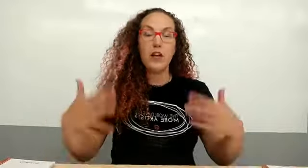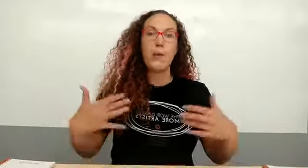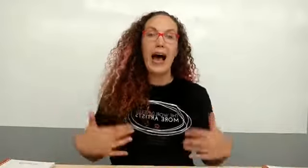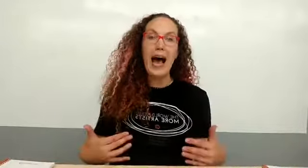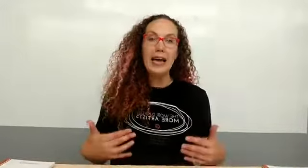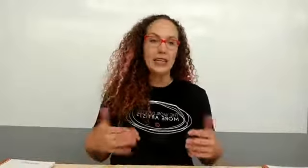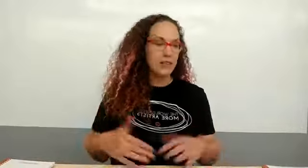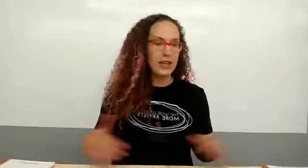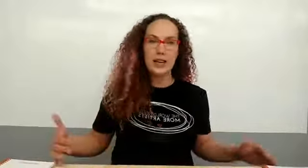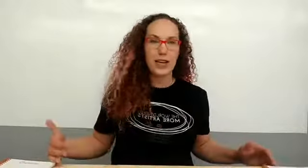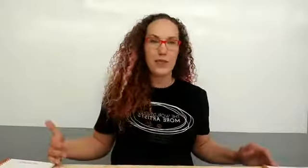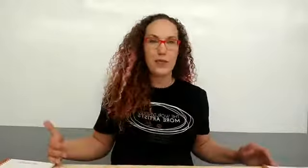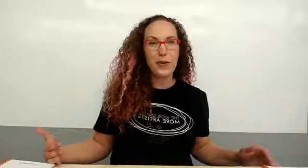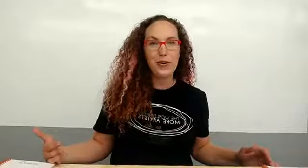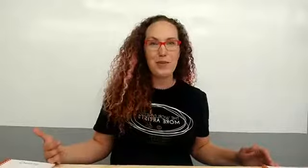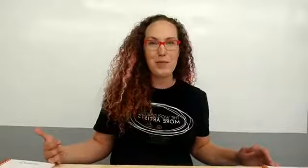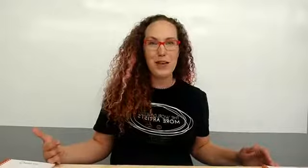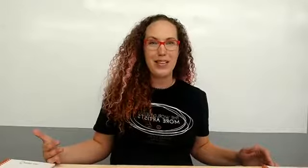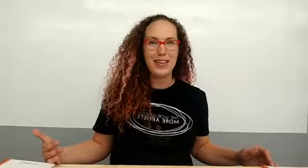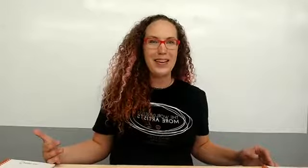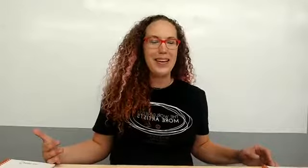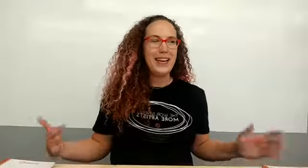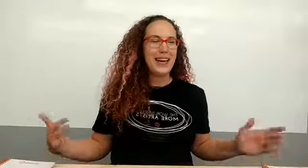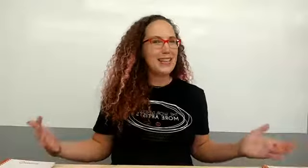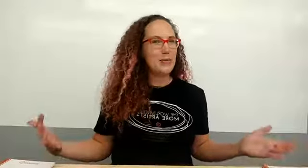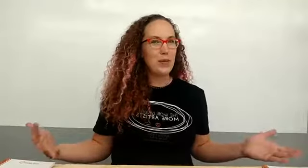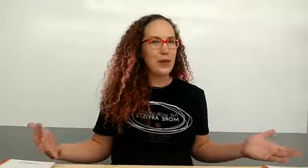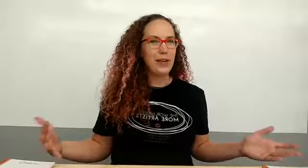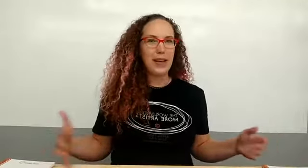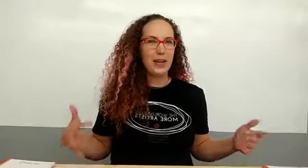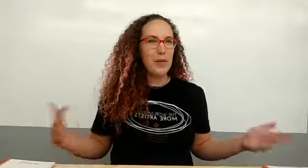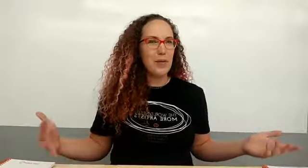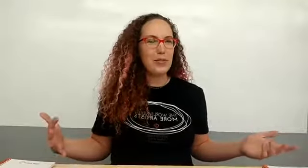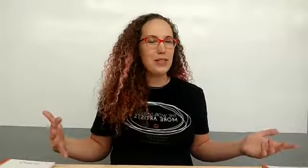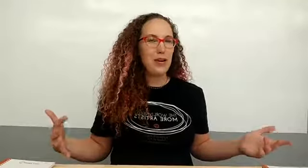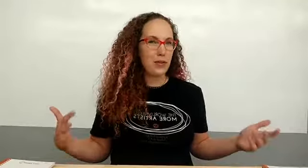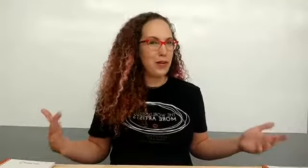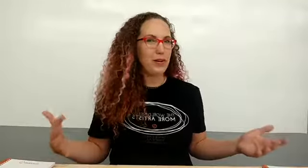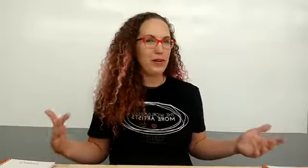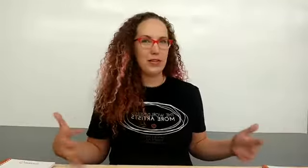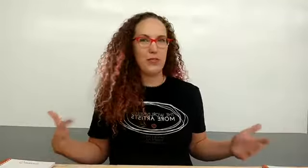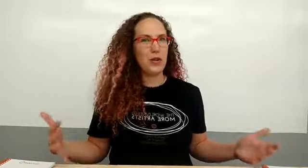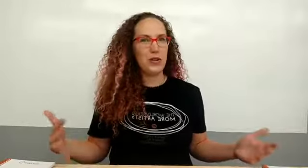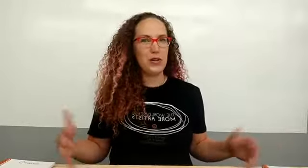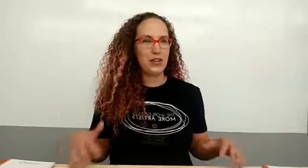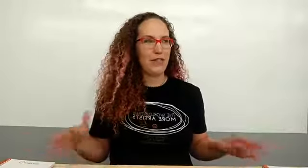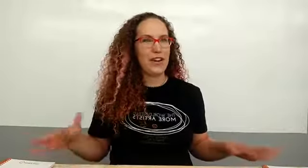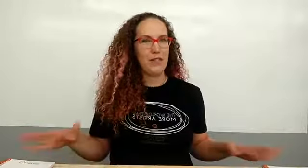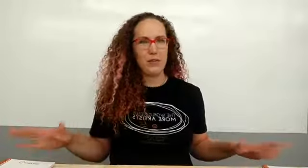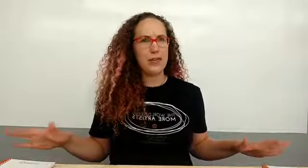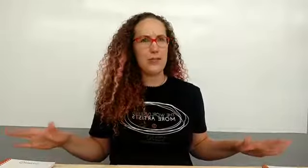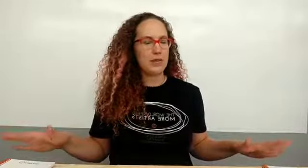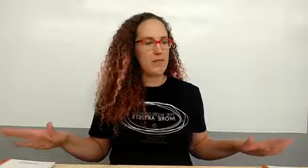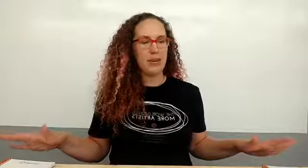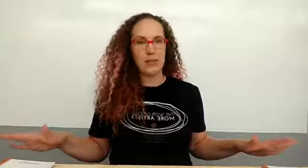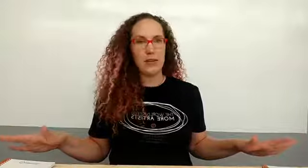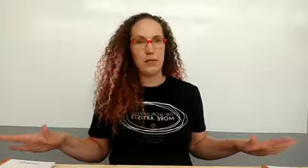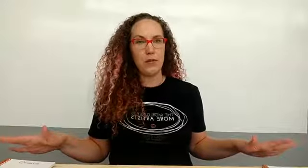like they're behind if they didn't get through four of them in the month and let's be real like most of our three-year-olds and four-year-olds are fine if you set up the same activity for